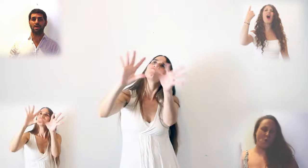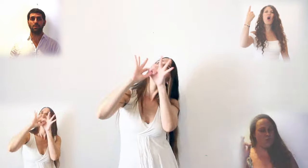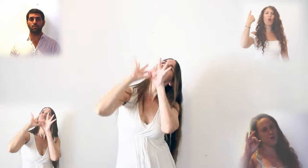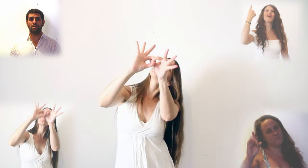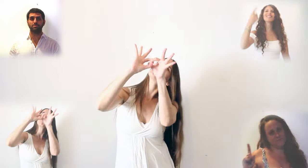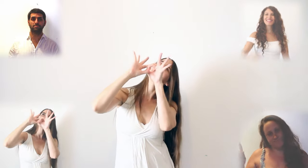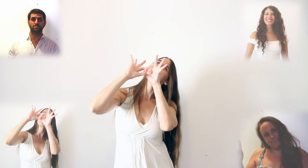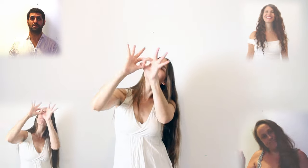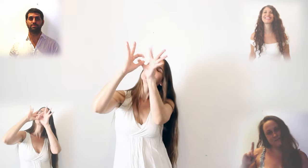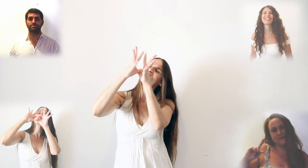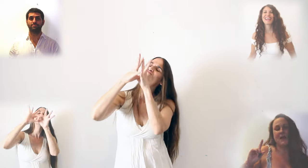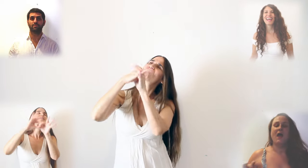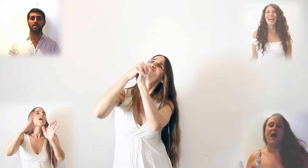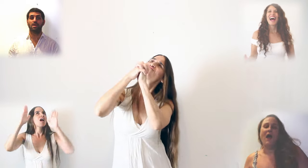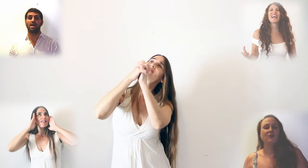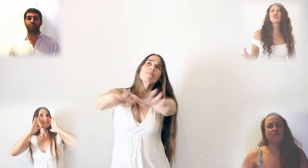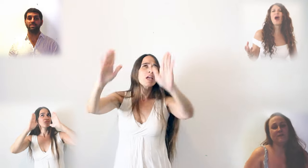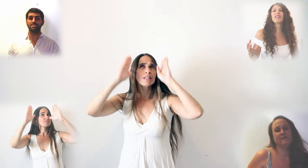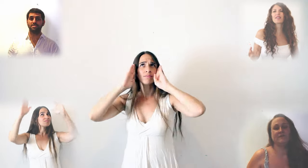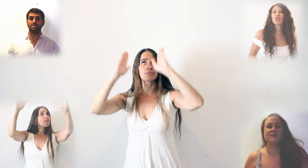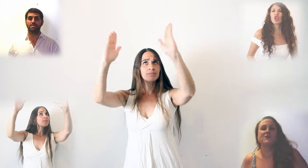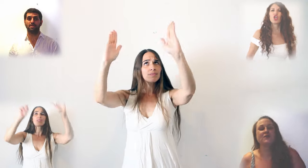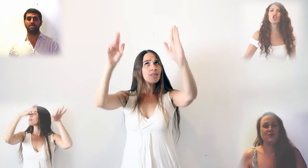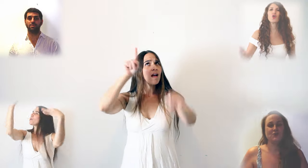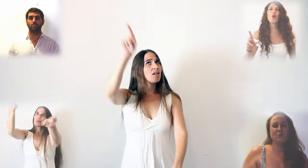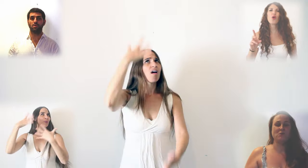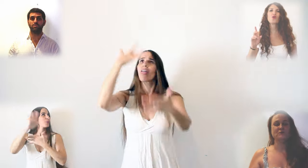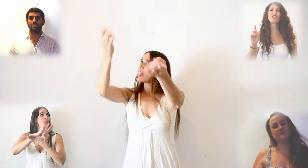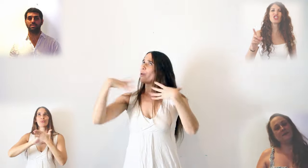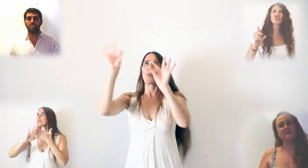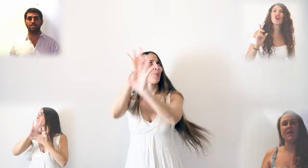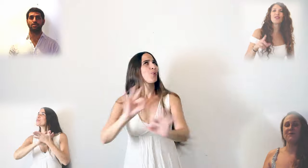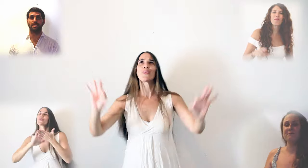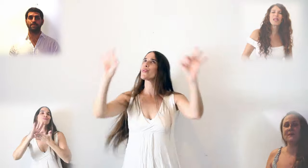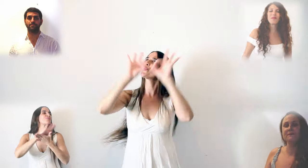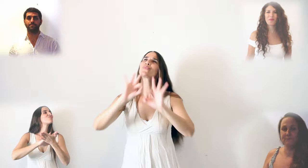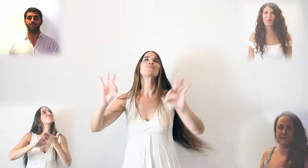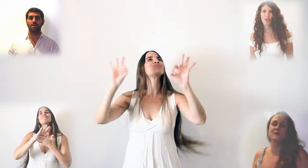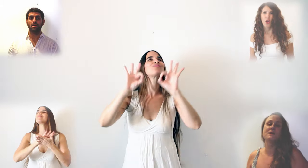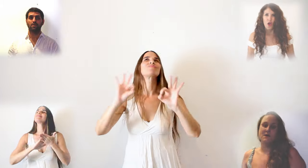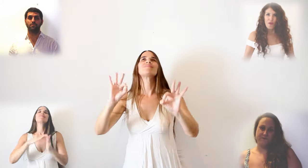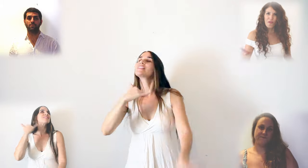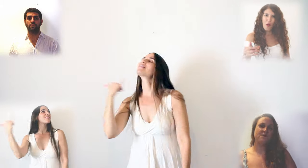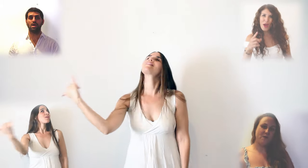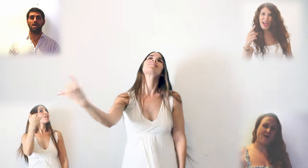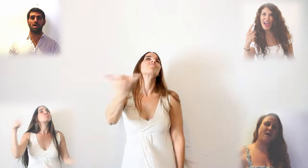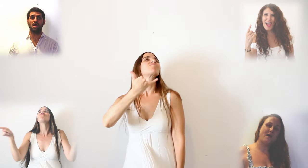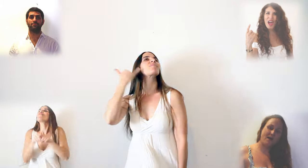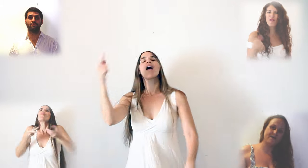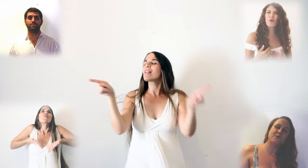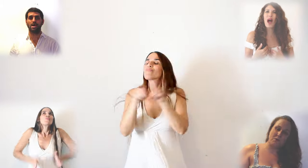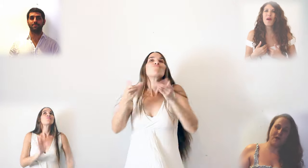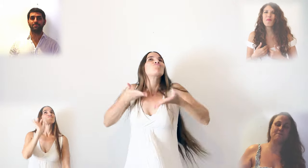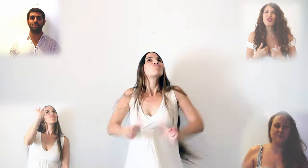we are one I trust you won't deserve me Forever